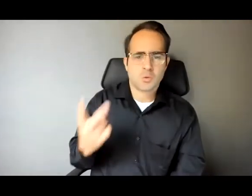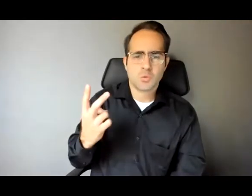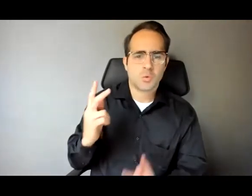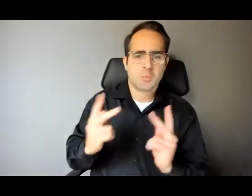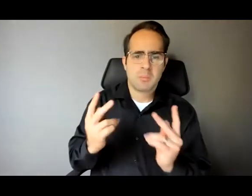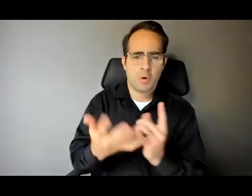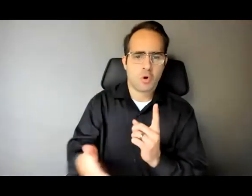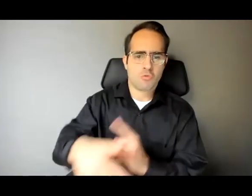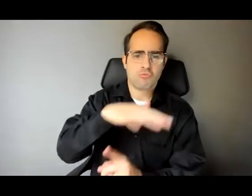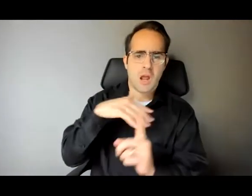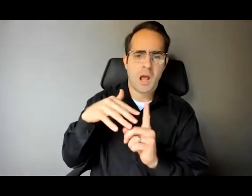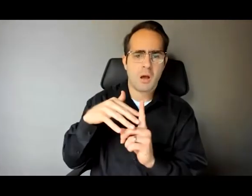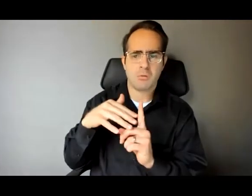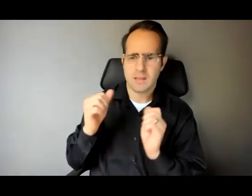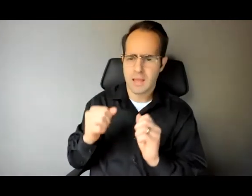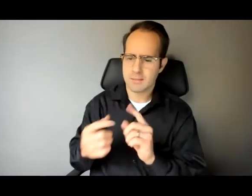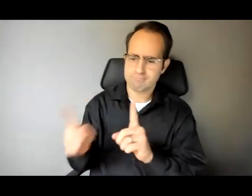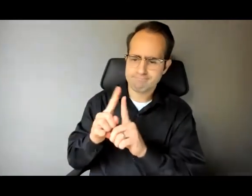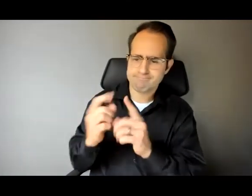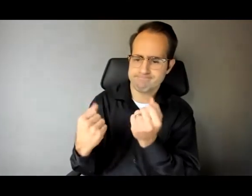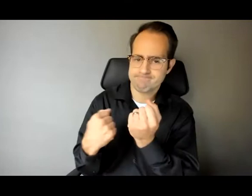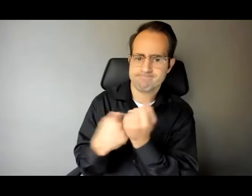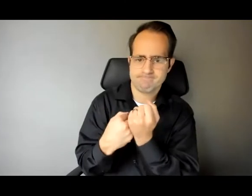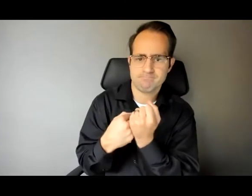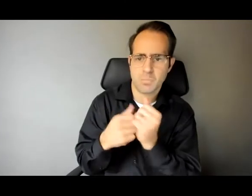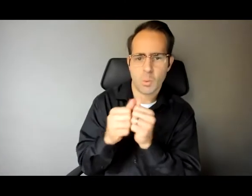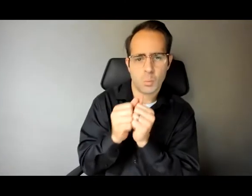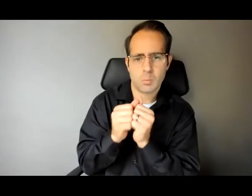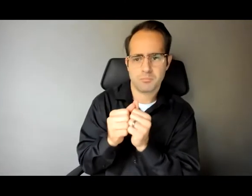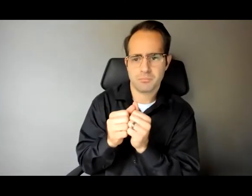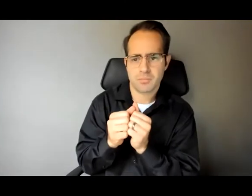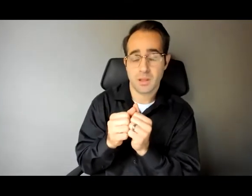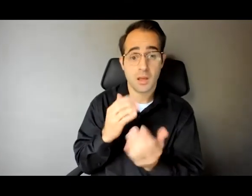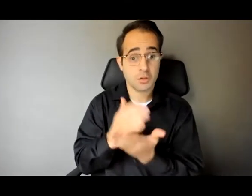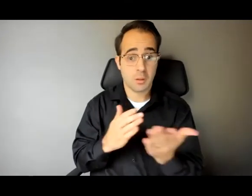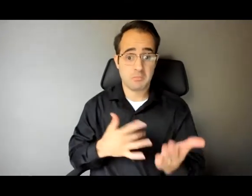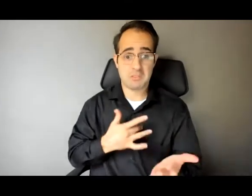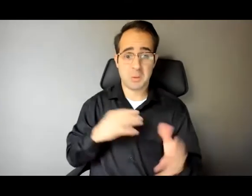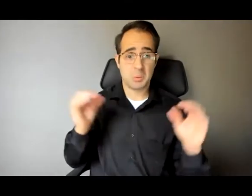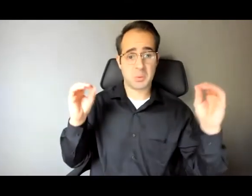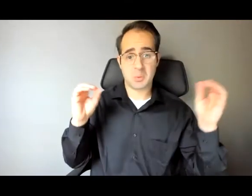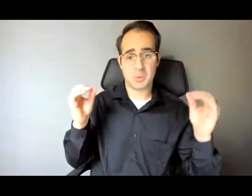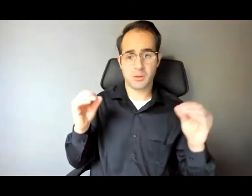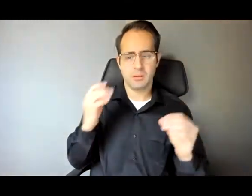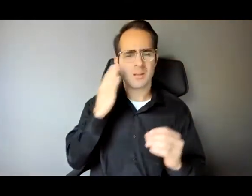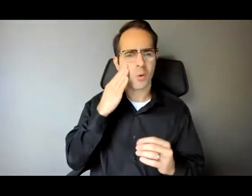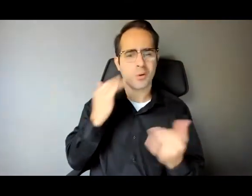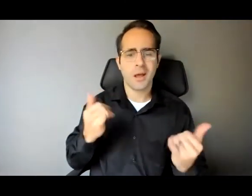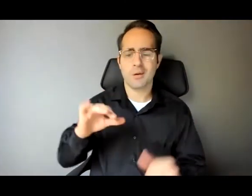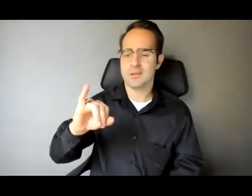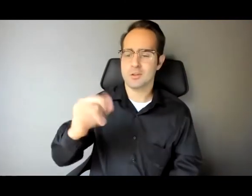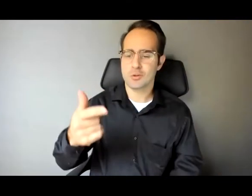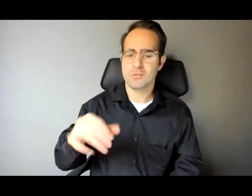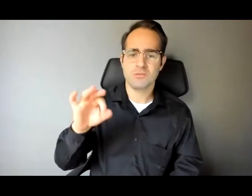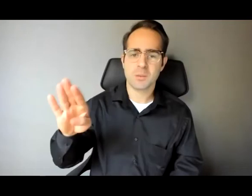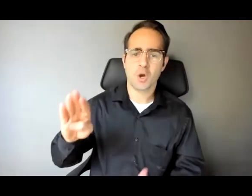I don't believe that large numbers of people will like I think social media and everything else in the world today gives us the false notion that we're loved by so many